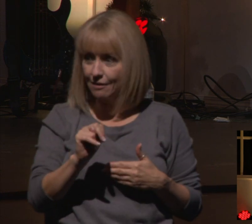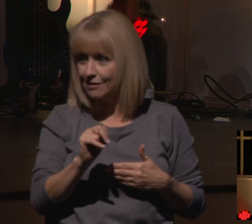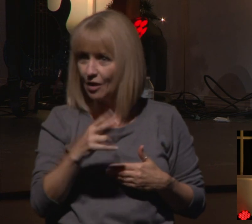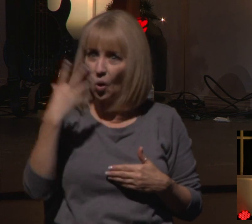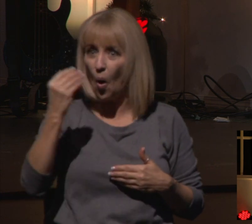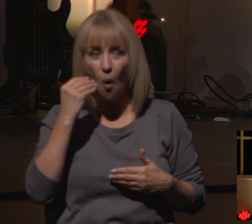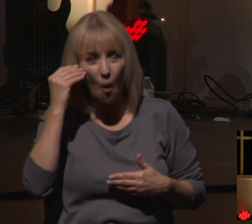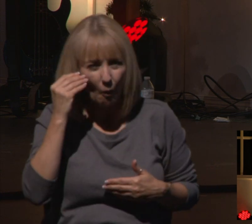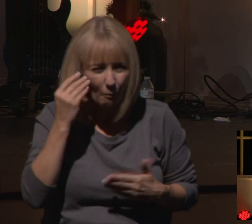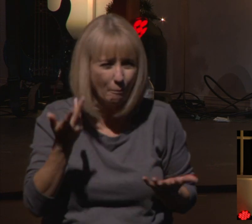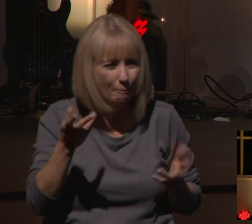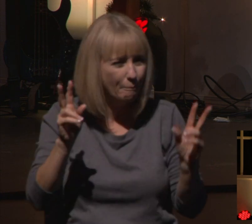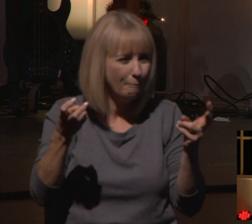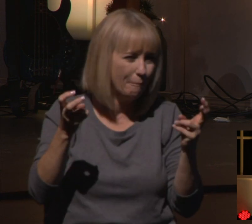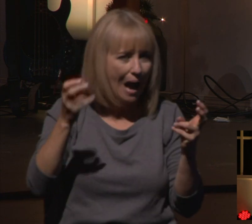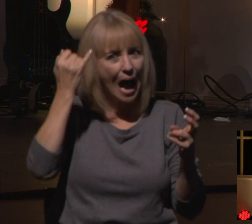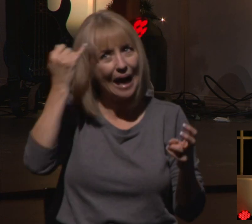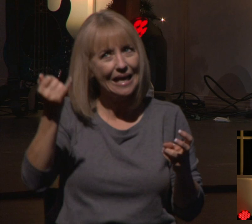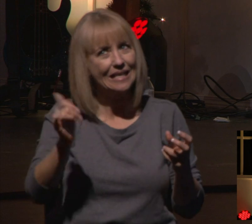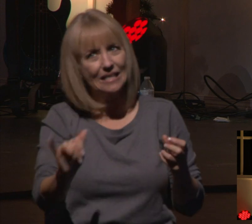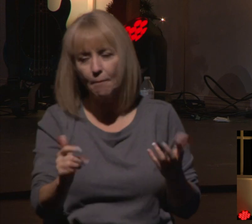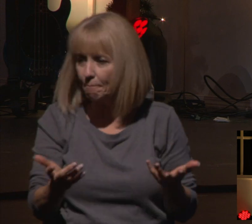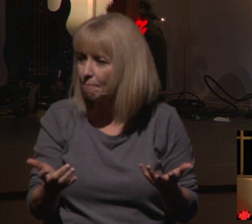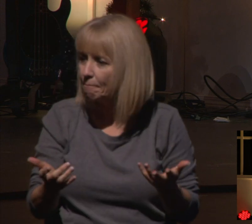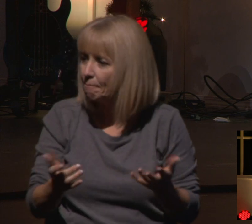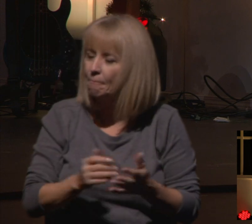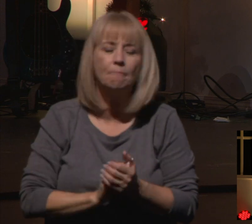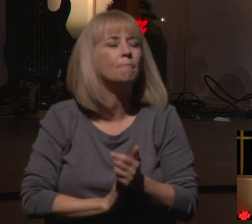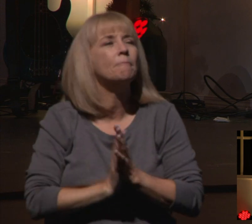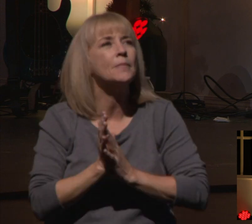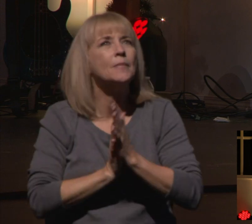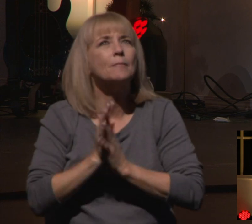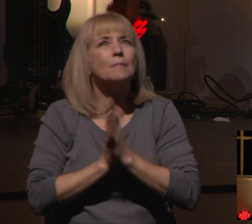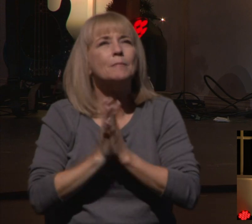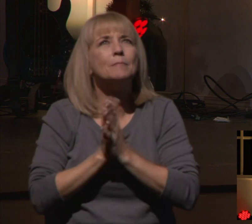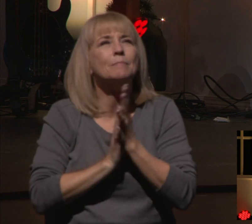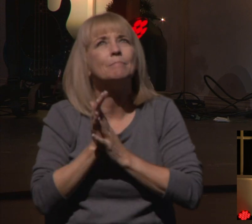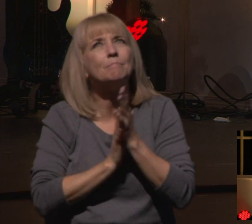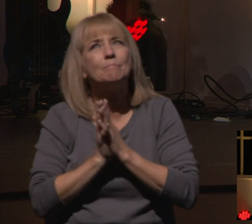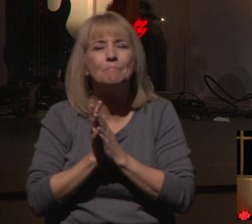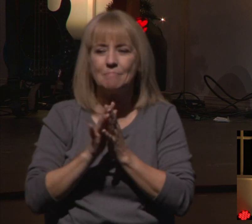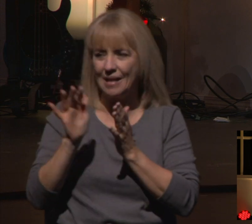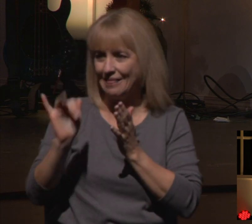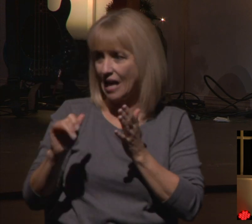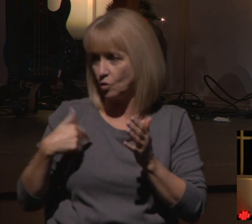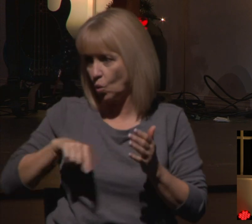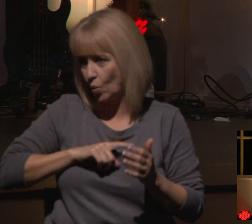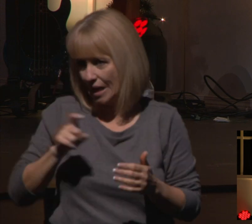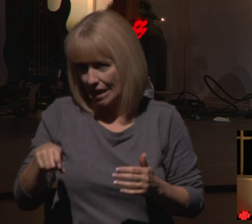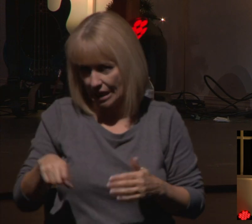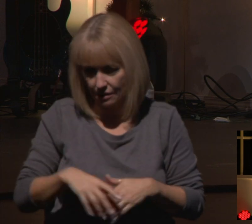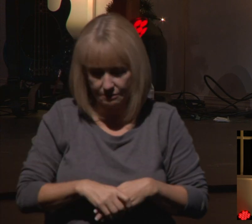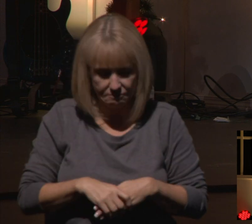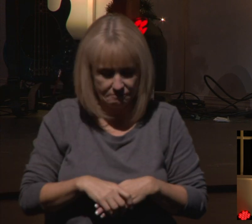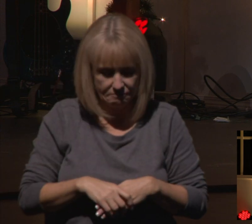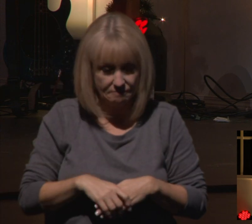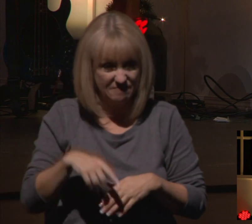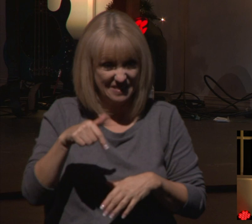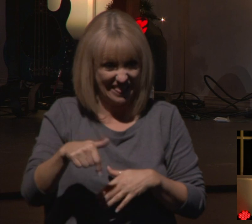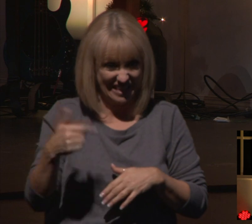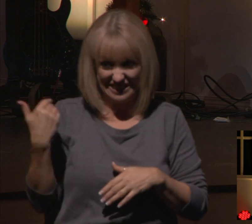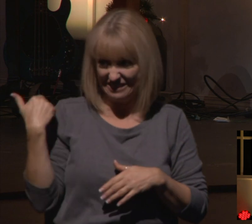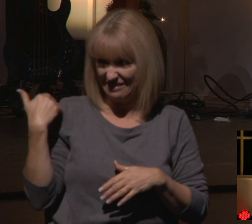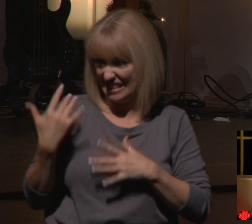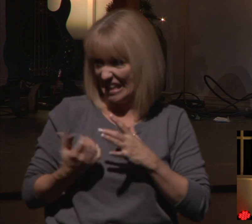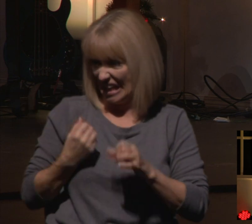And church, if I'm being honest, I think we need the same invitation today. This last year has scattered the church more than